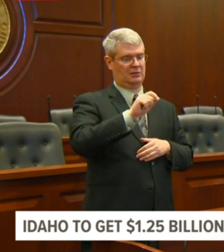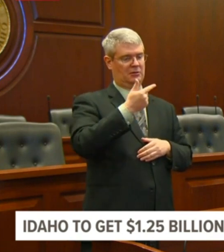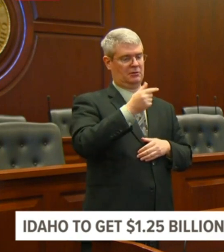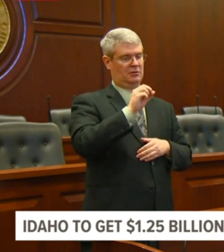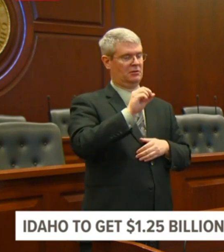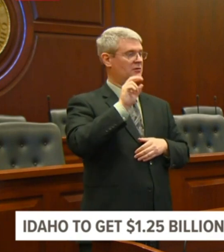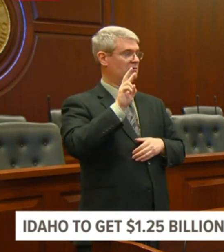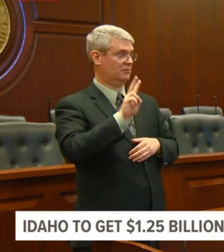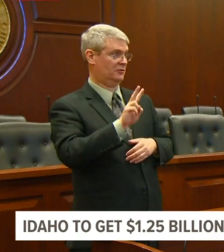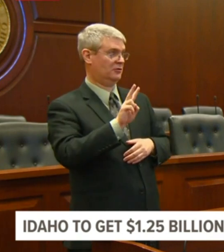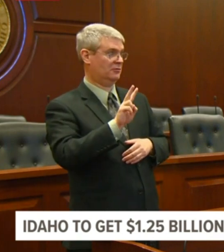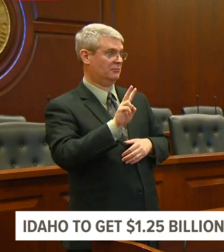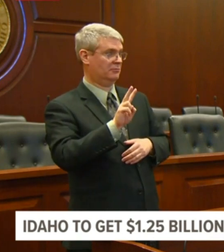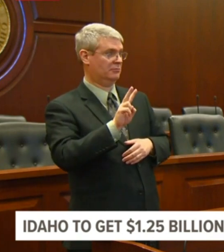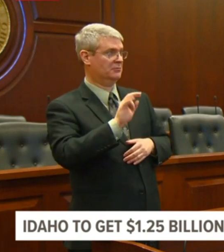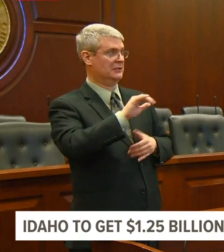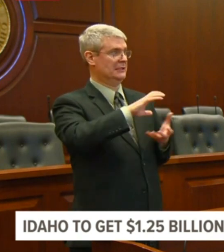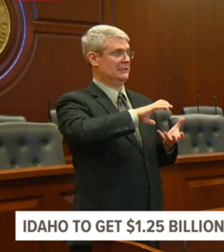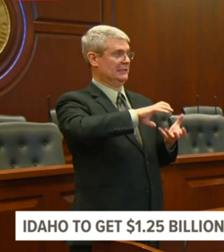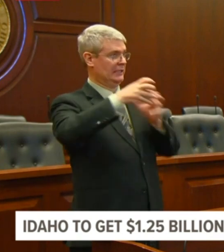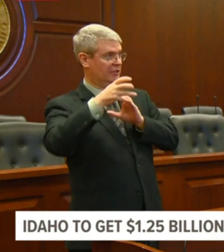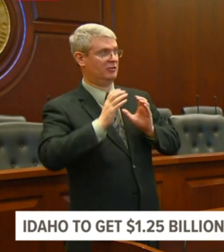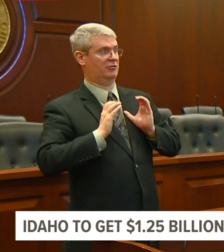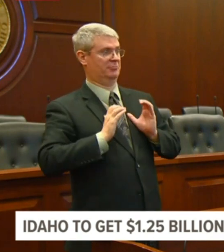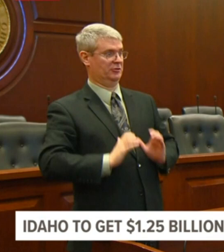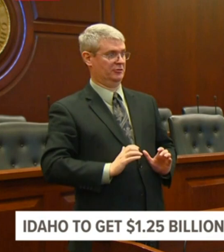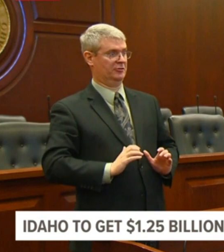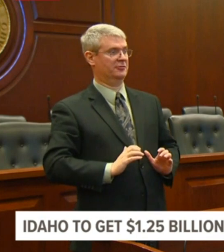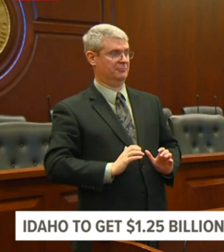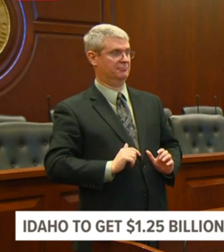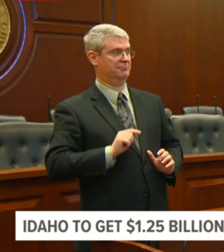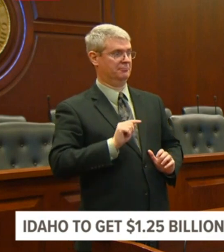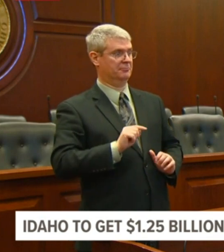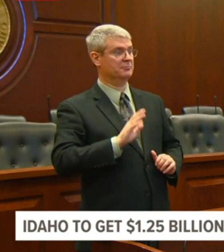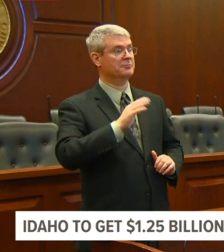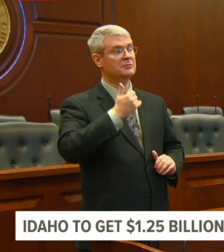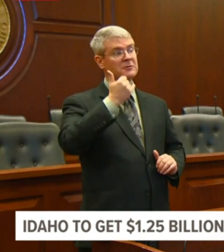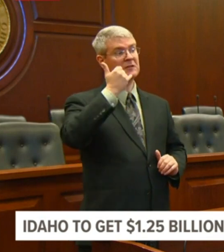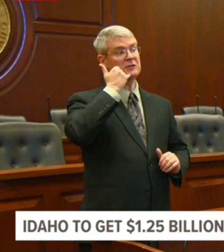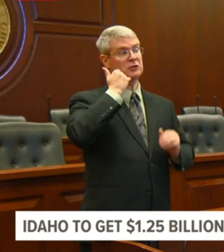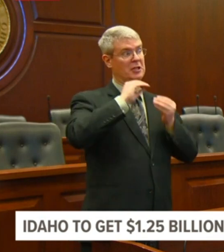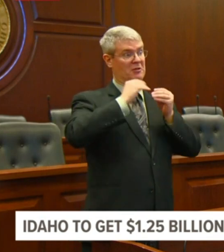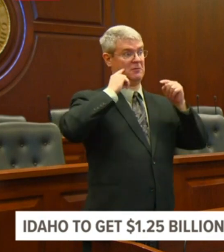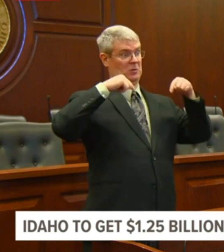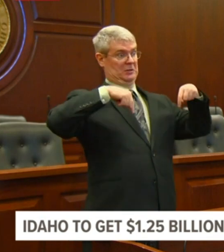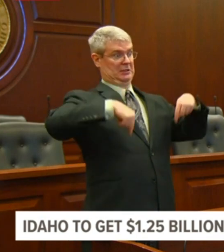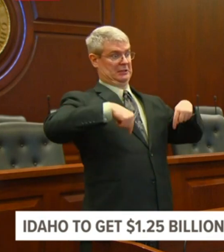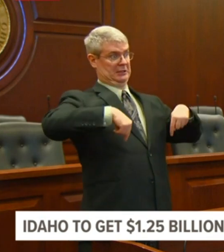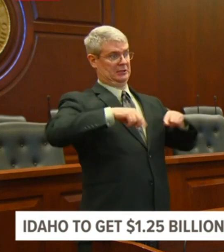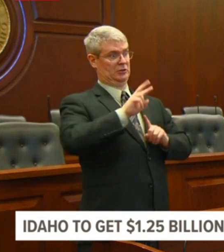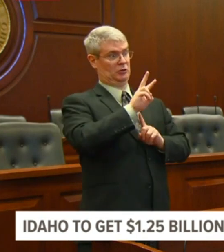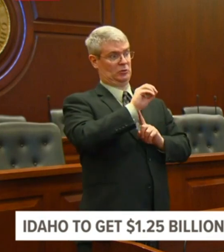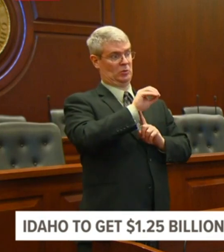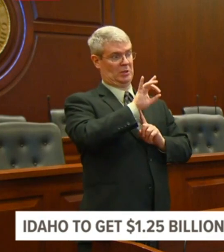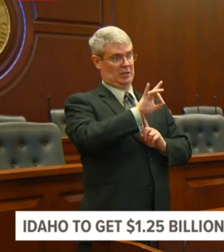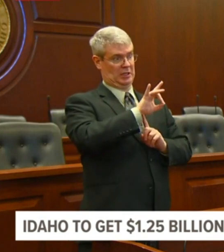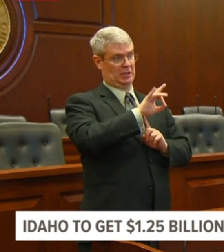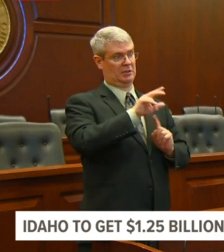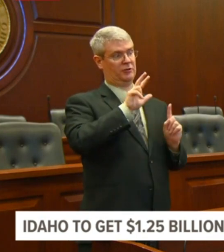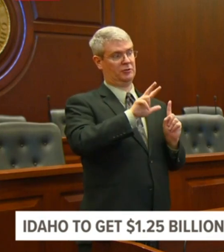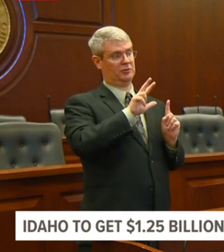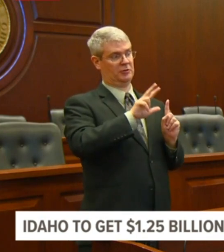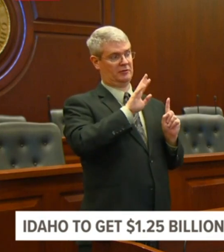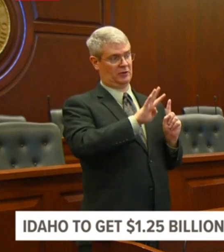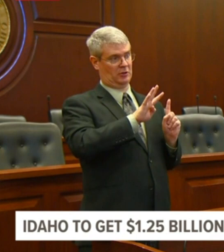in Boise is 208-334-9004. We also have our certified resource